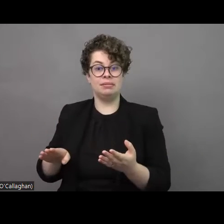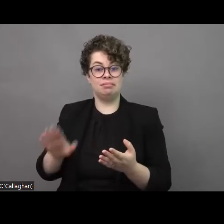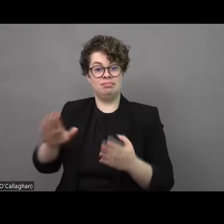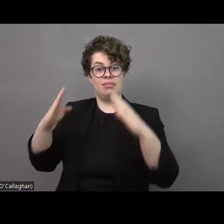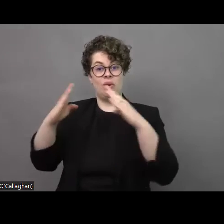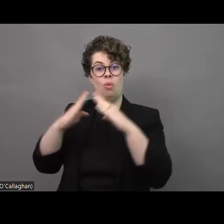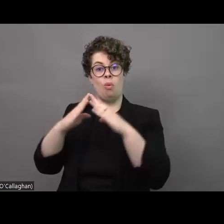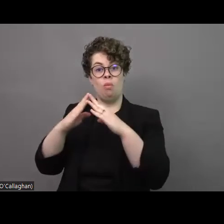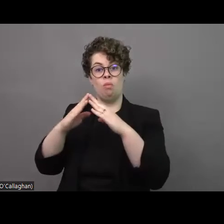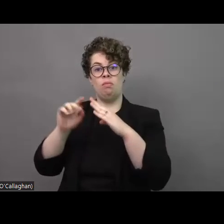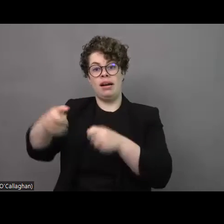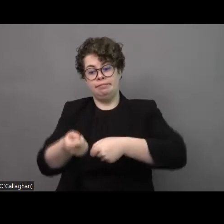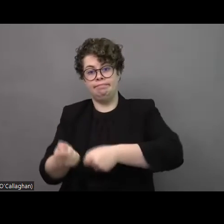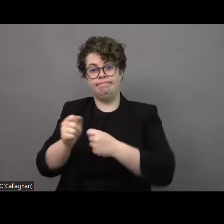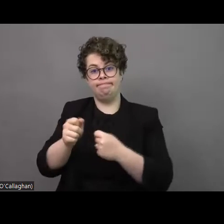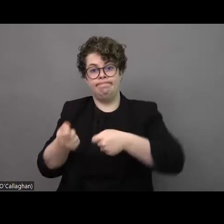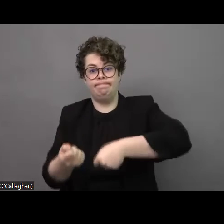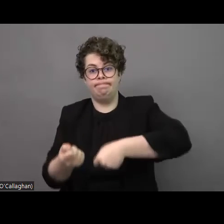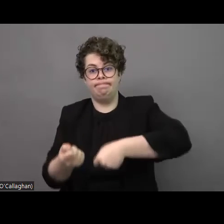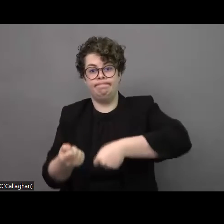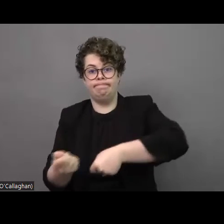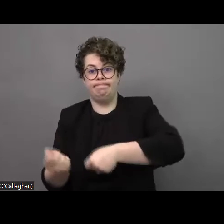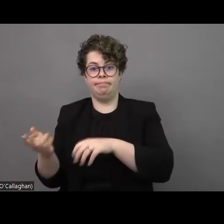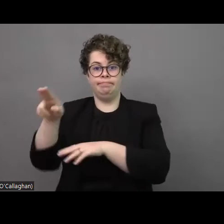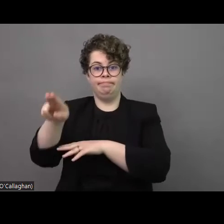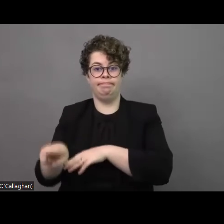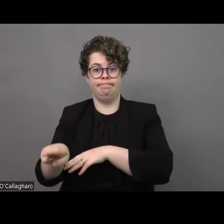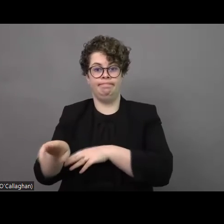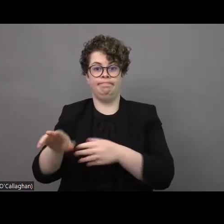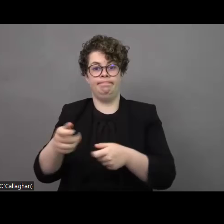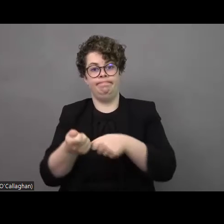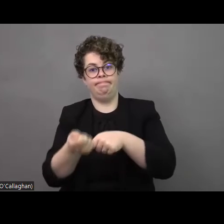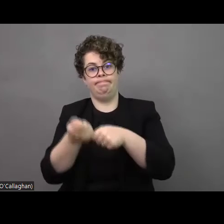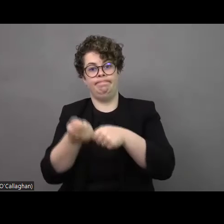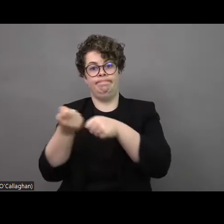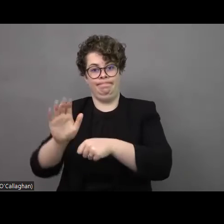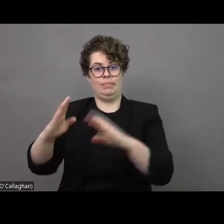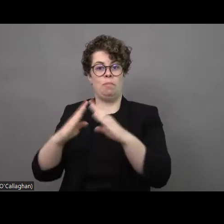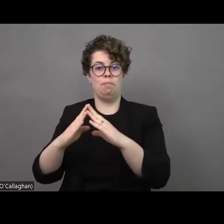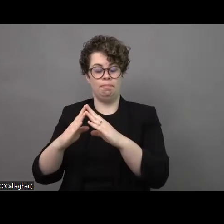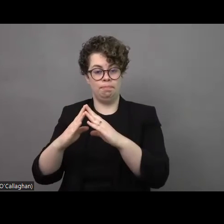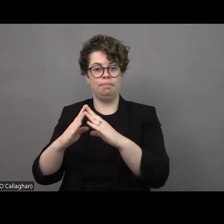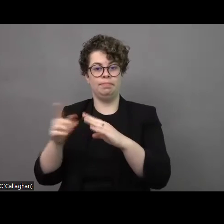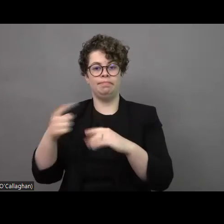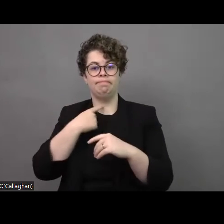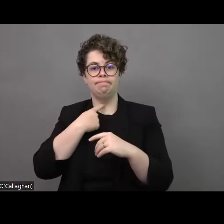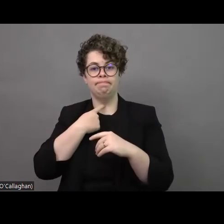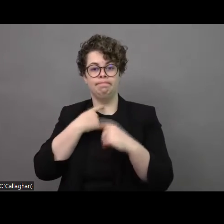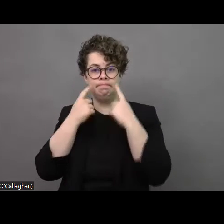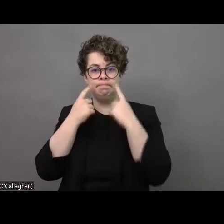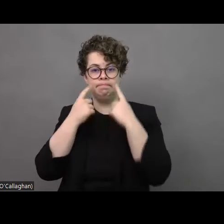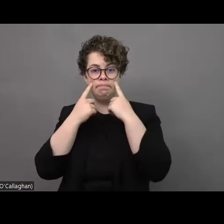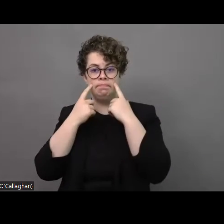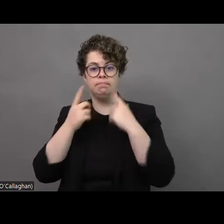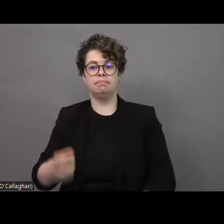mainly the mothers with children with disabilities who are still young and who are strong enough they